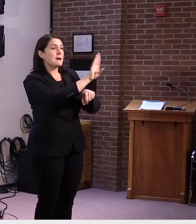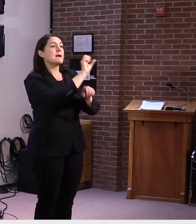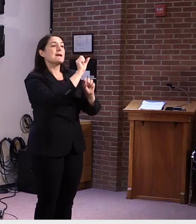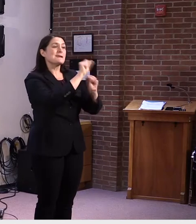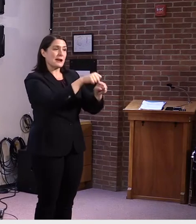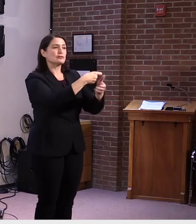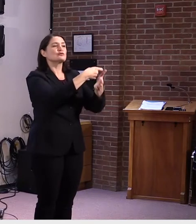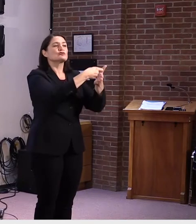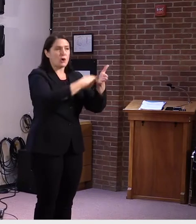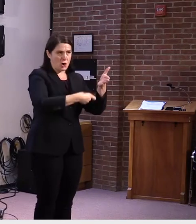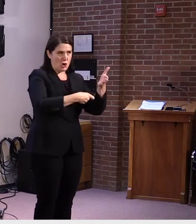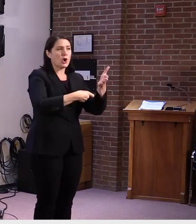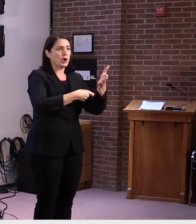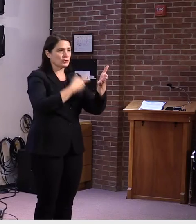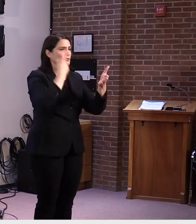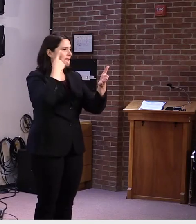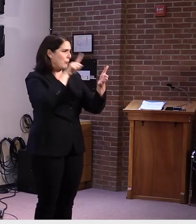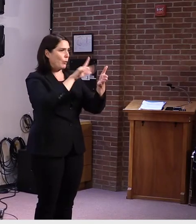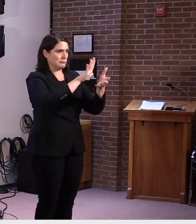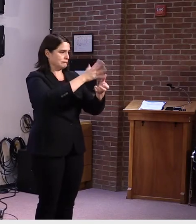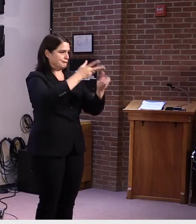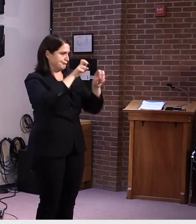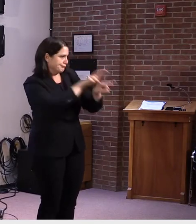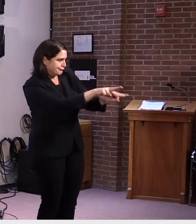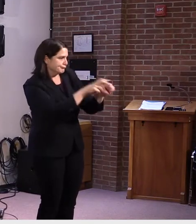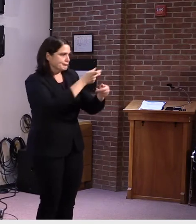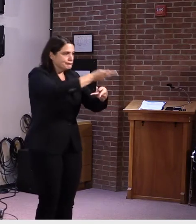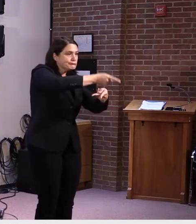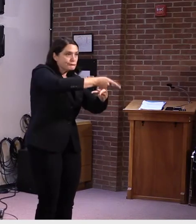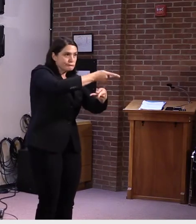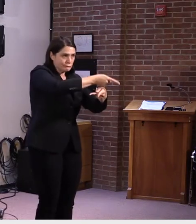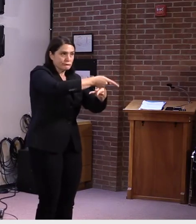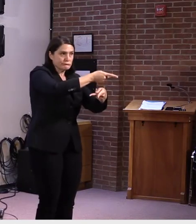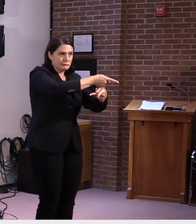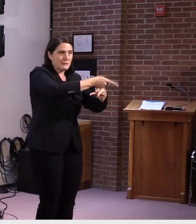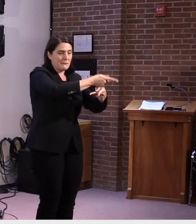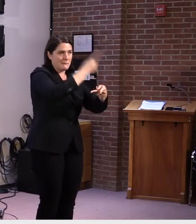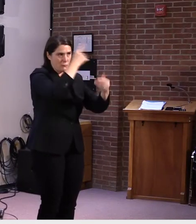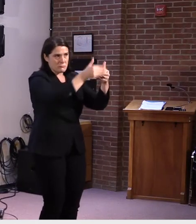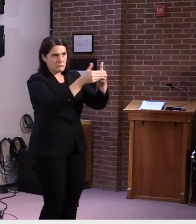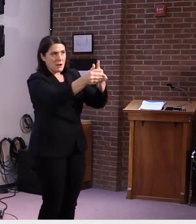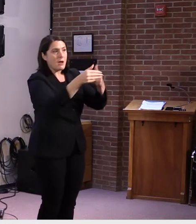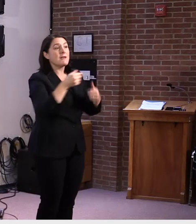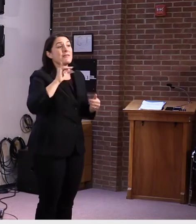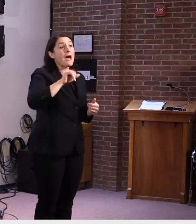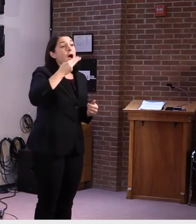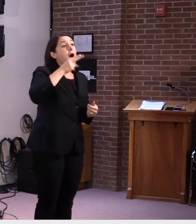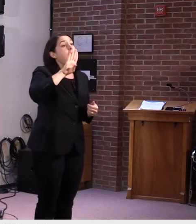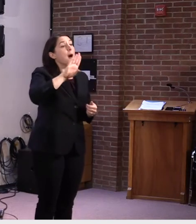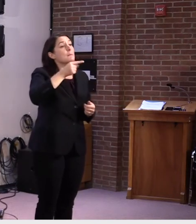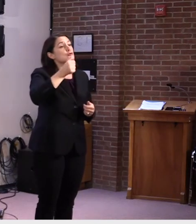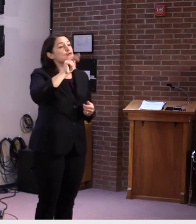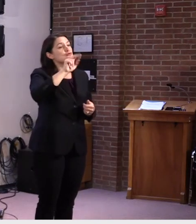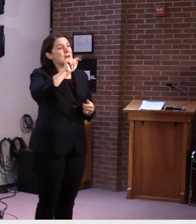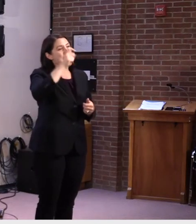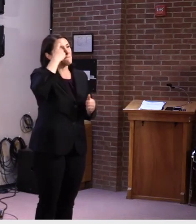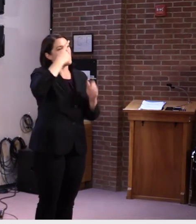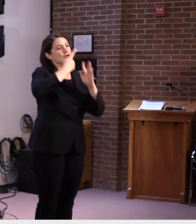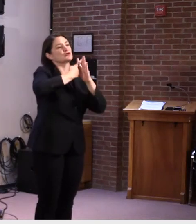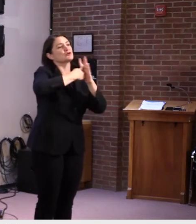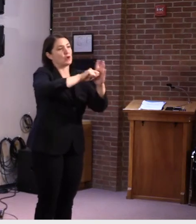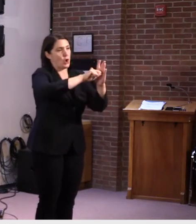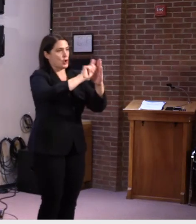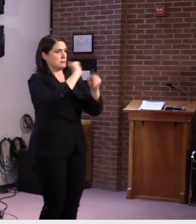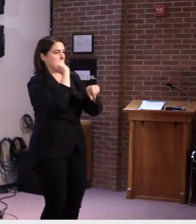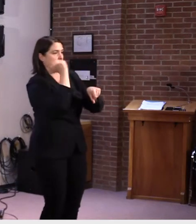families tuition for the care provided. Uh, the hub grants that we talked about are intended to provide startup funding for the